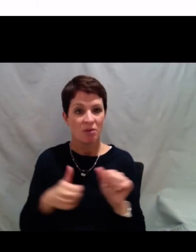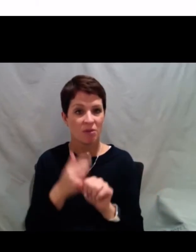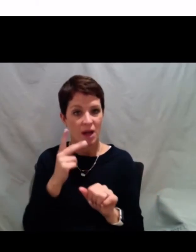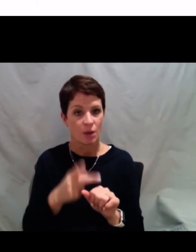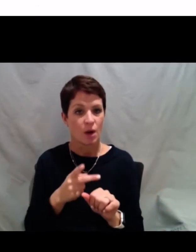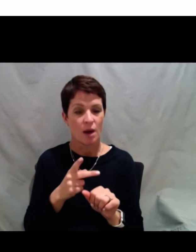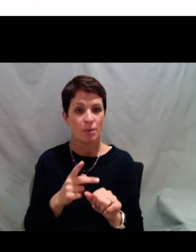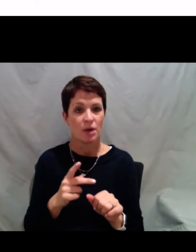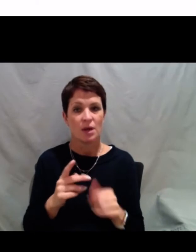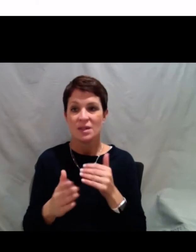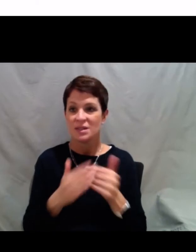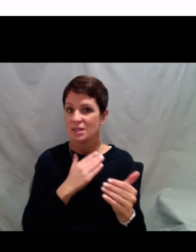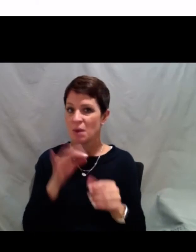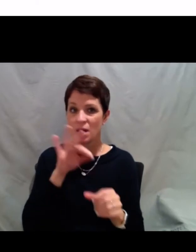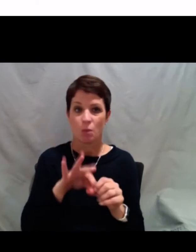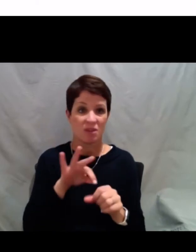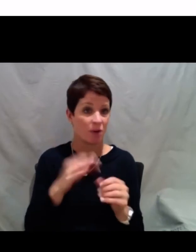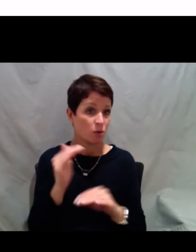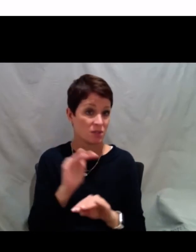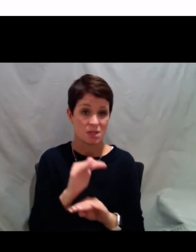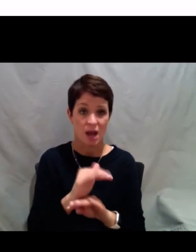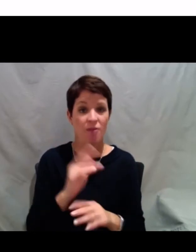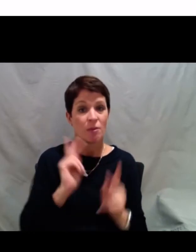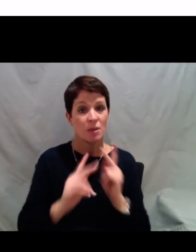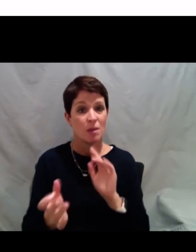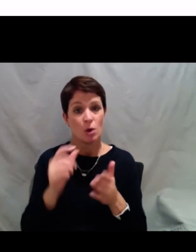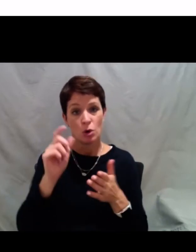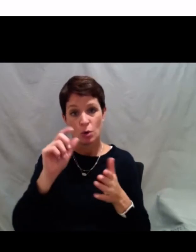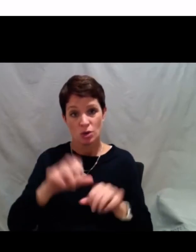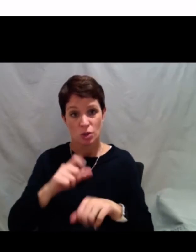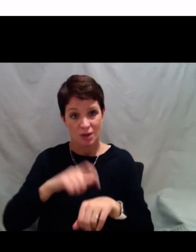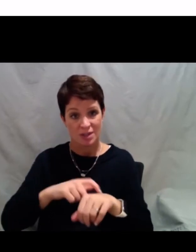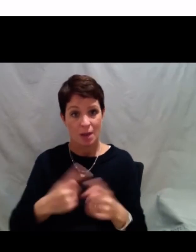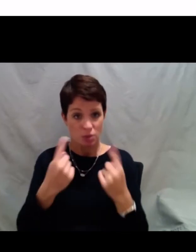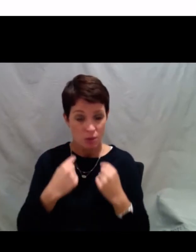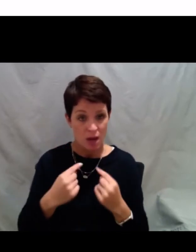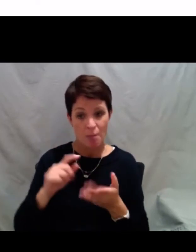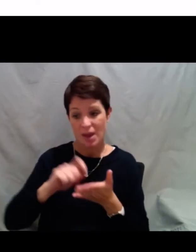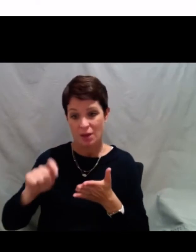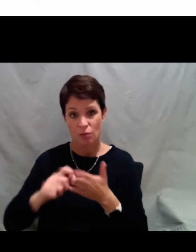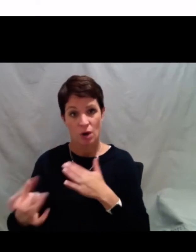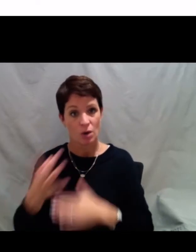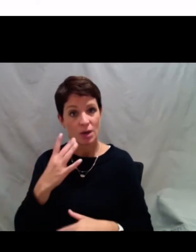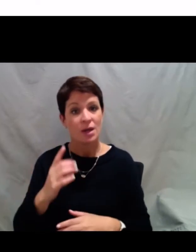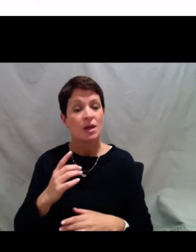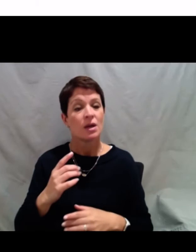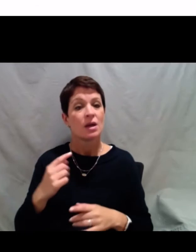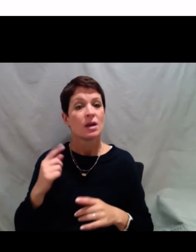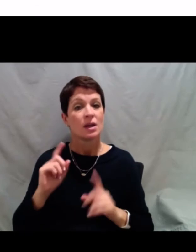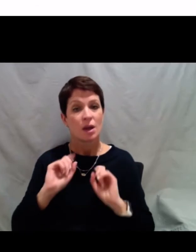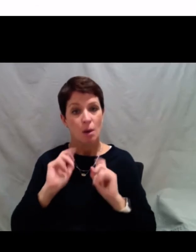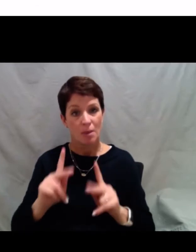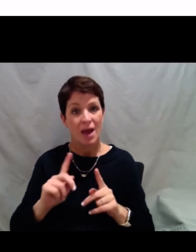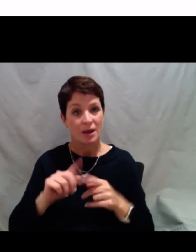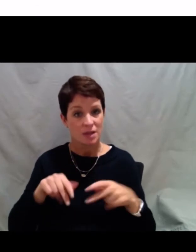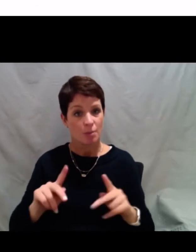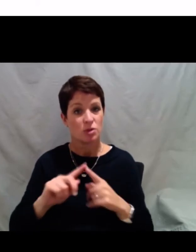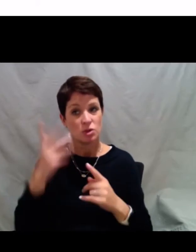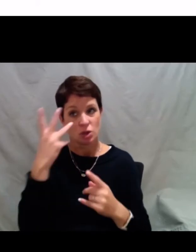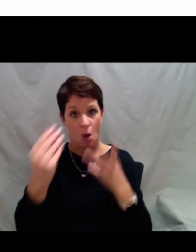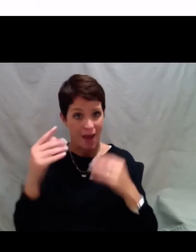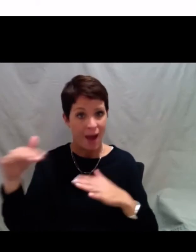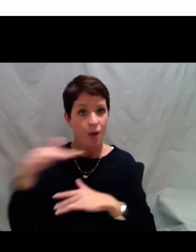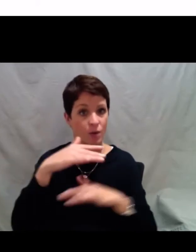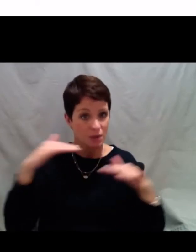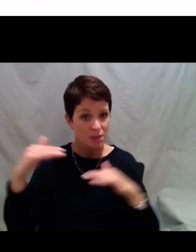irrespective of the vote for those that wrote that took the time to come. Let's use that as an opportunity to go back out. And